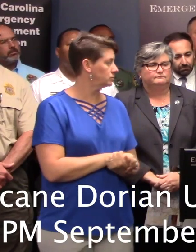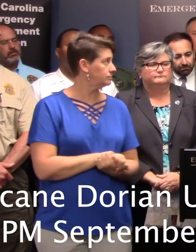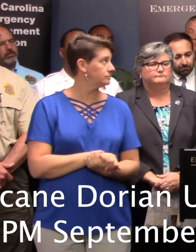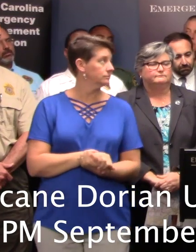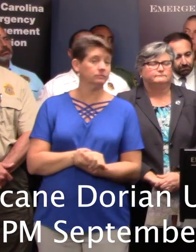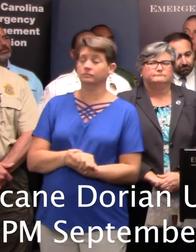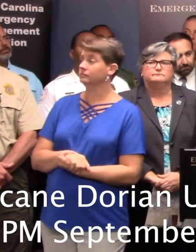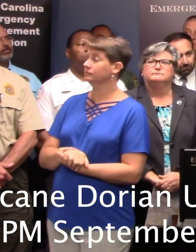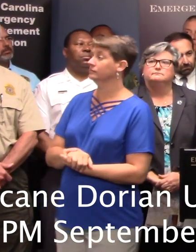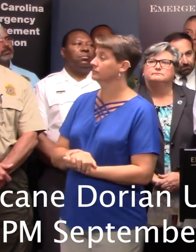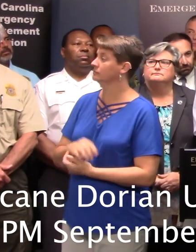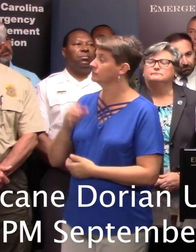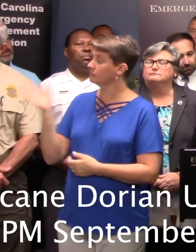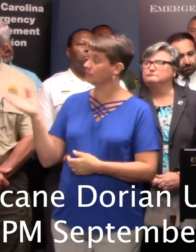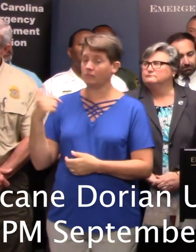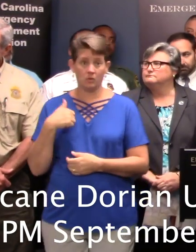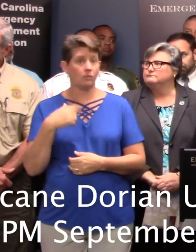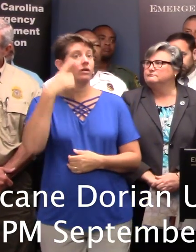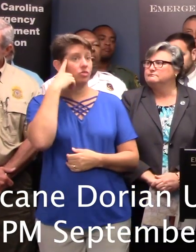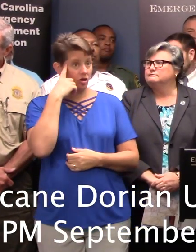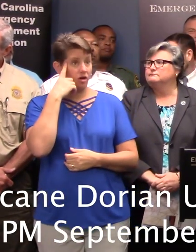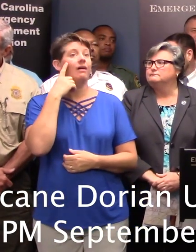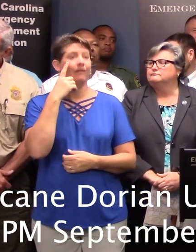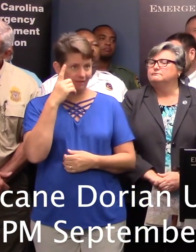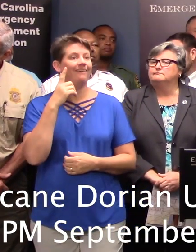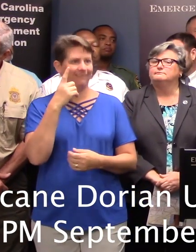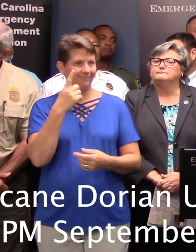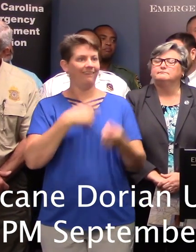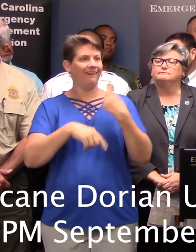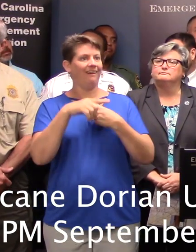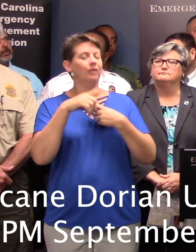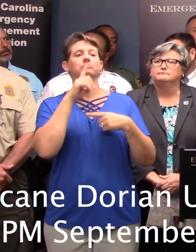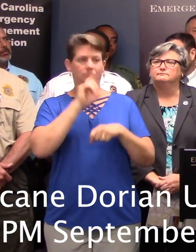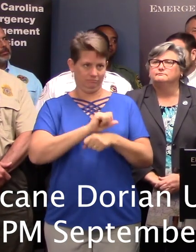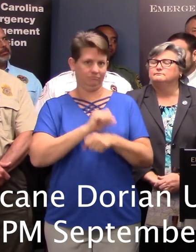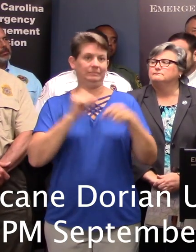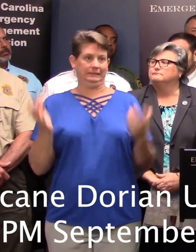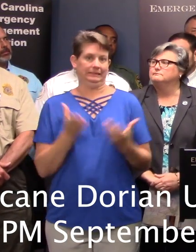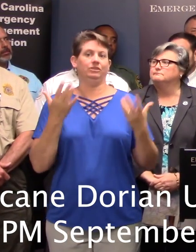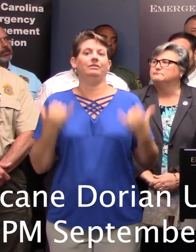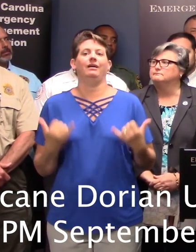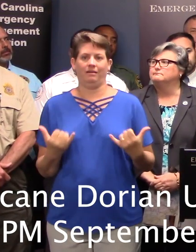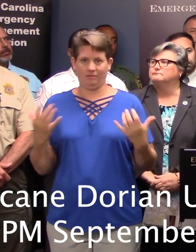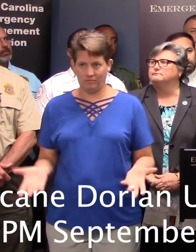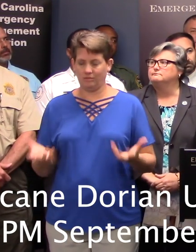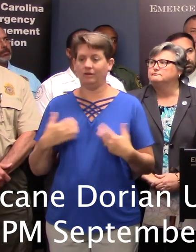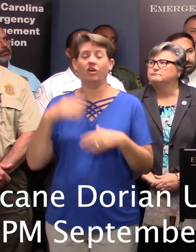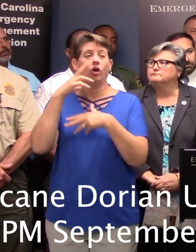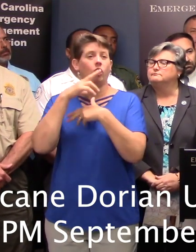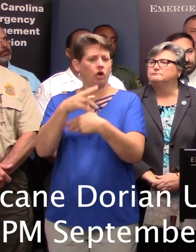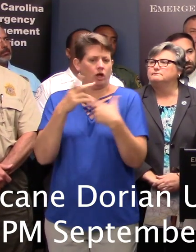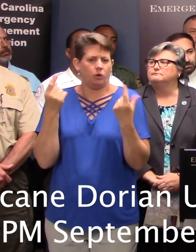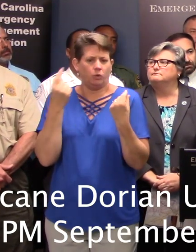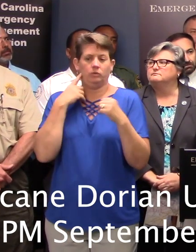Well, we thought it was coming, and here it is. This hurricane parked for about a